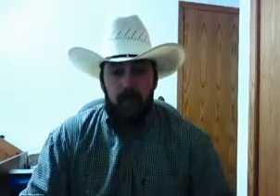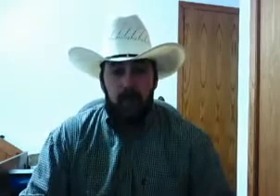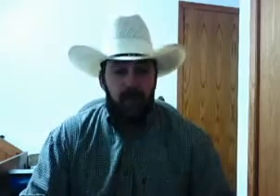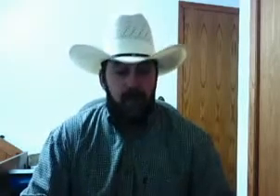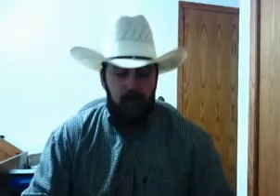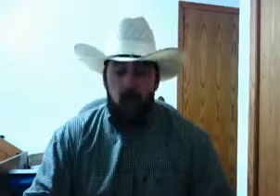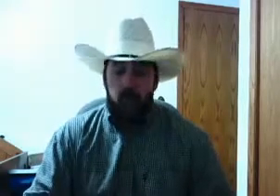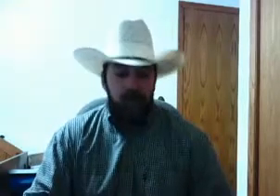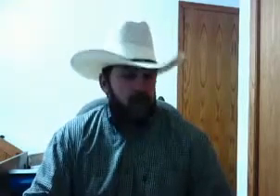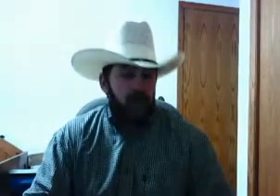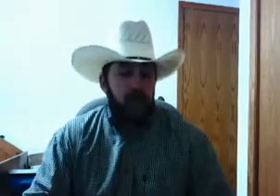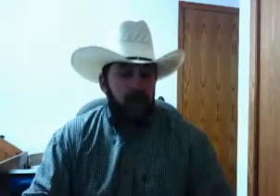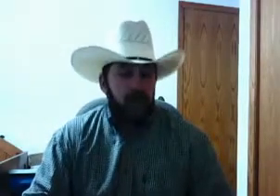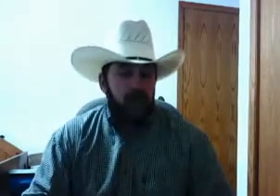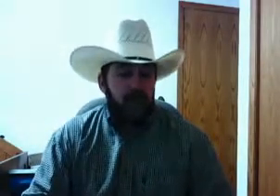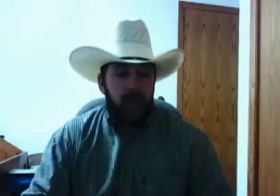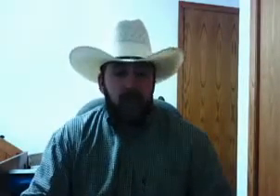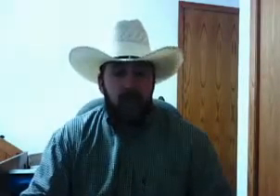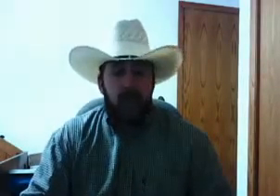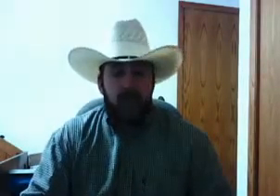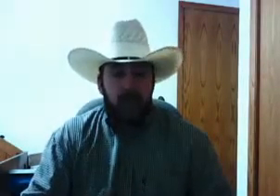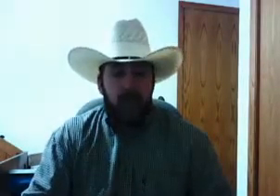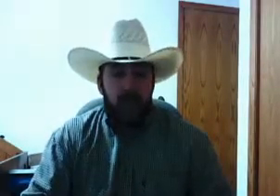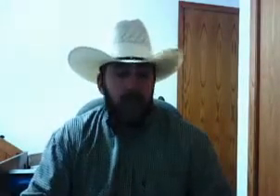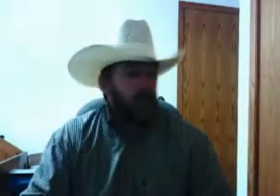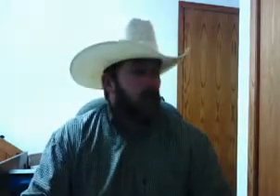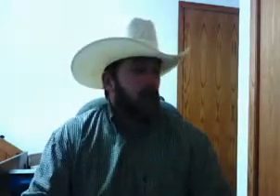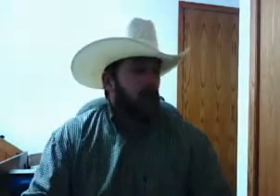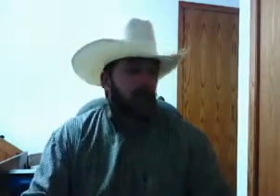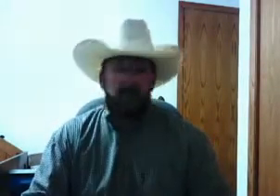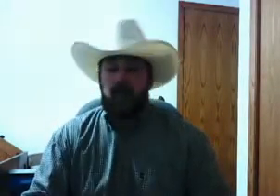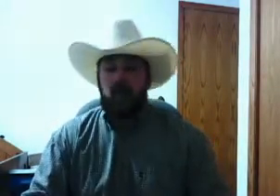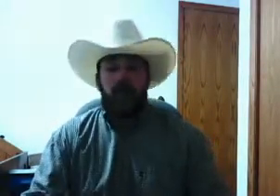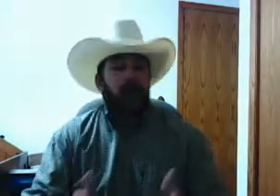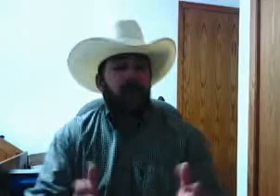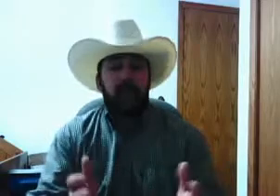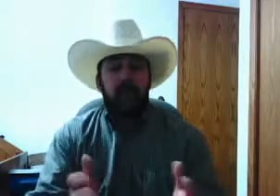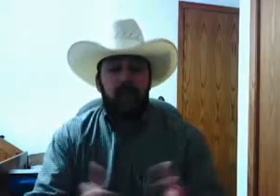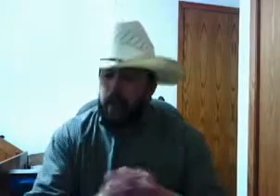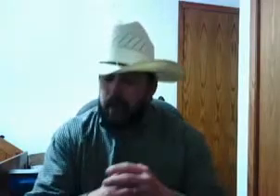Because, remember the videos I made, I pulled down. Look, when I see, look, listen.